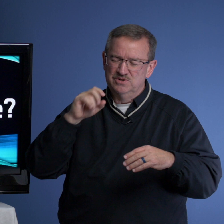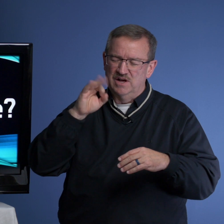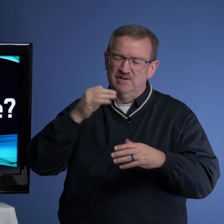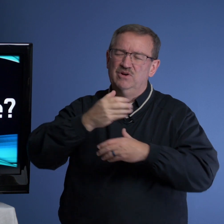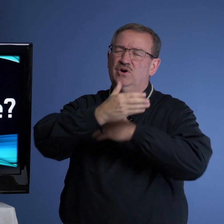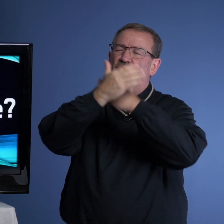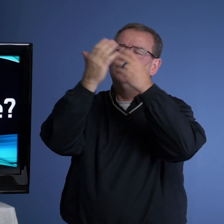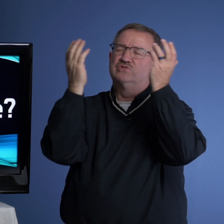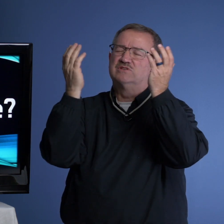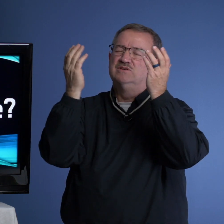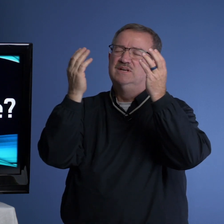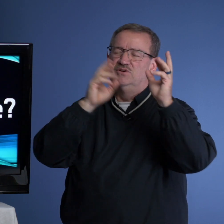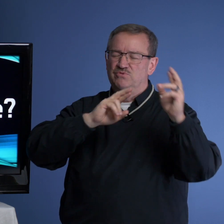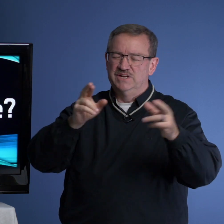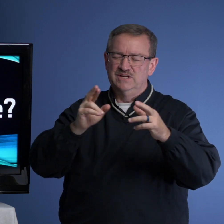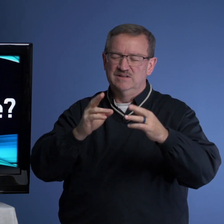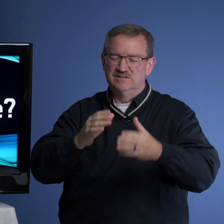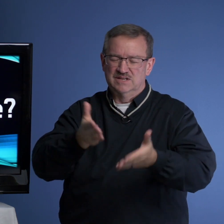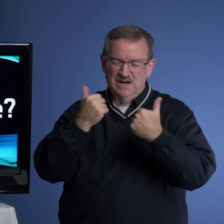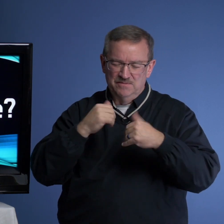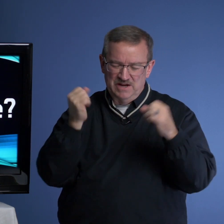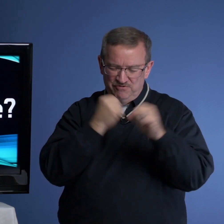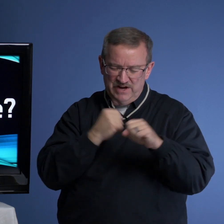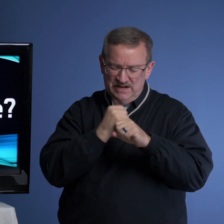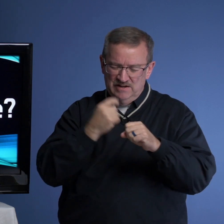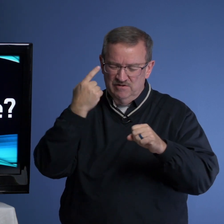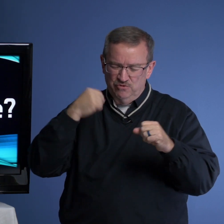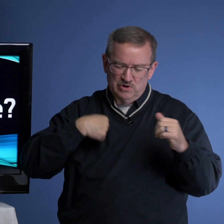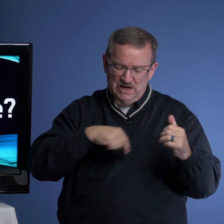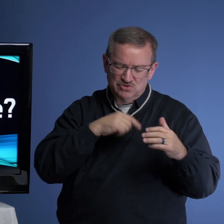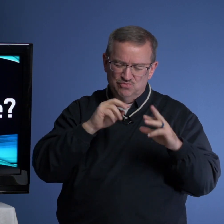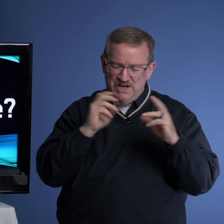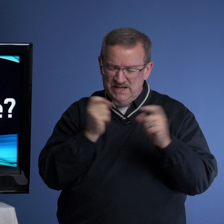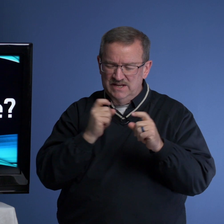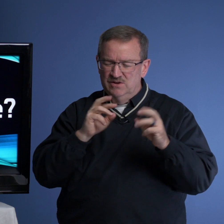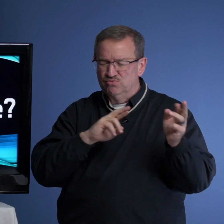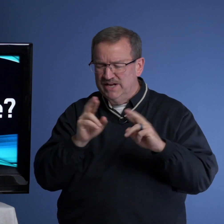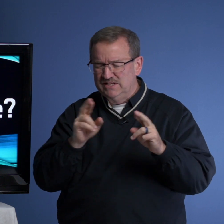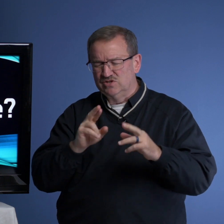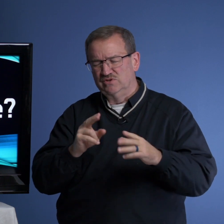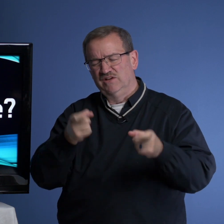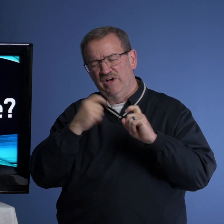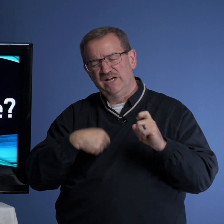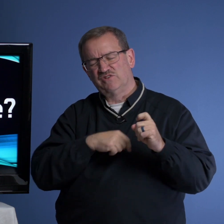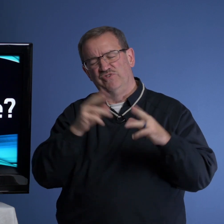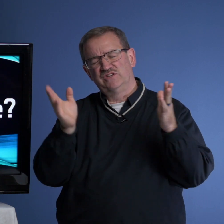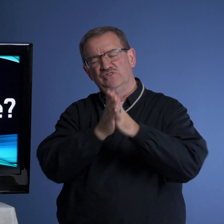of hosts, ready to come and fight for us, ready to give us victory